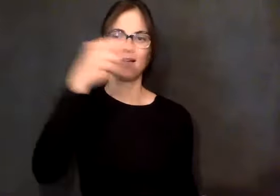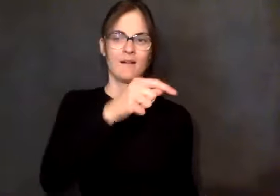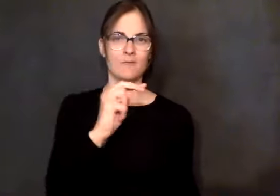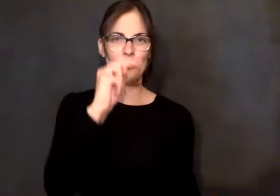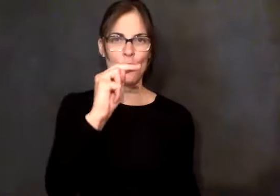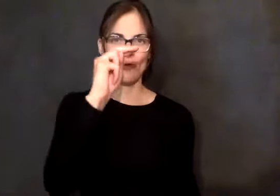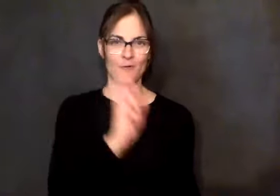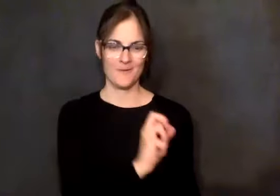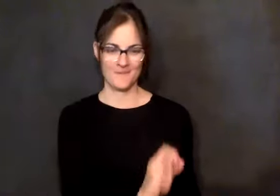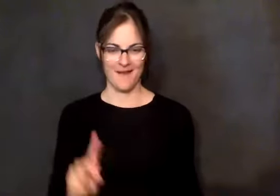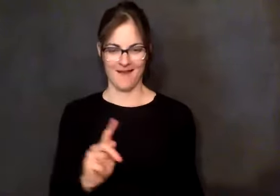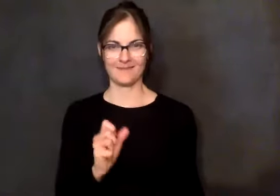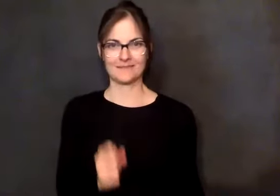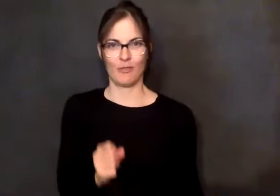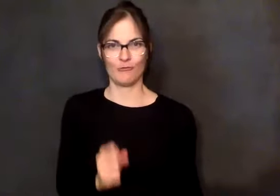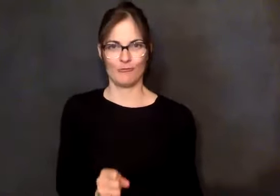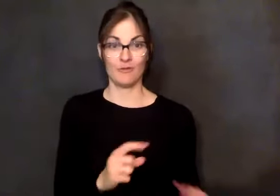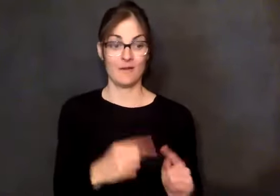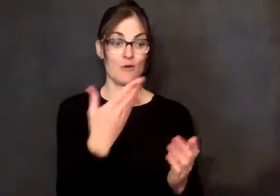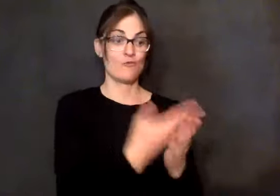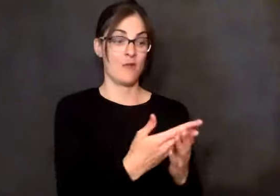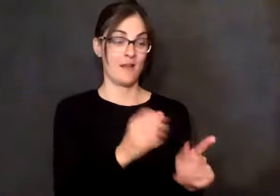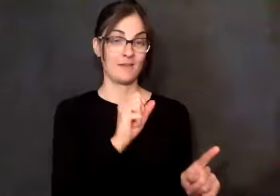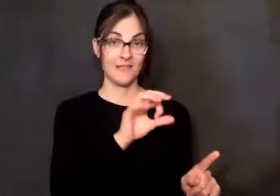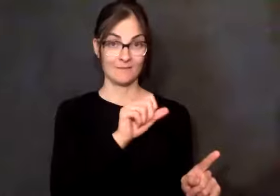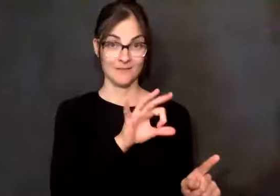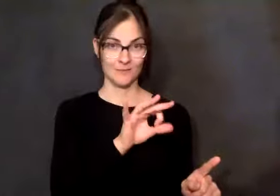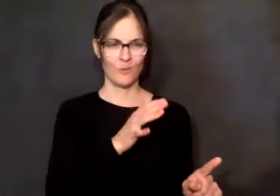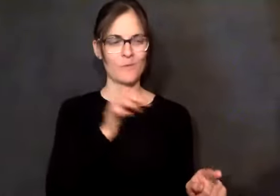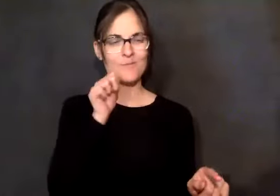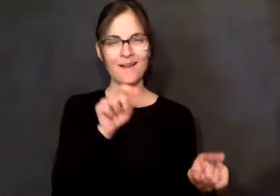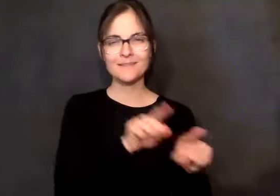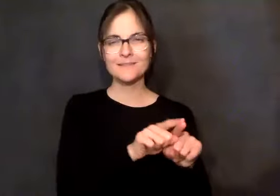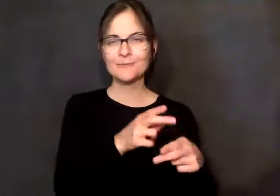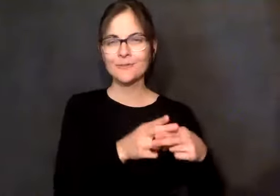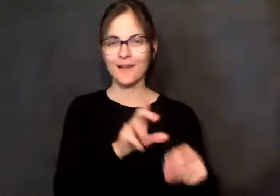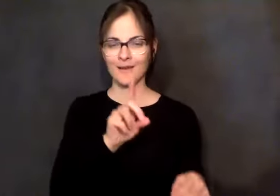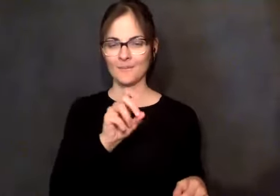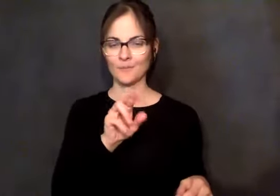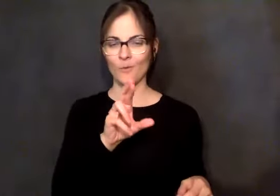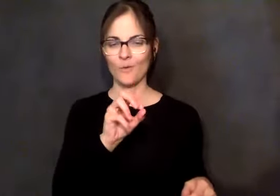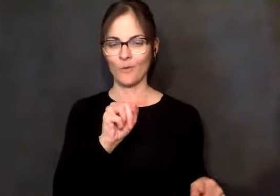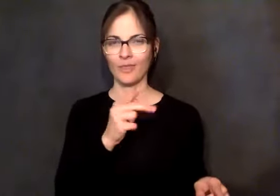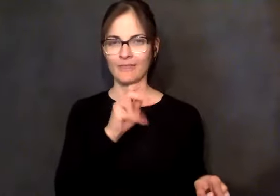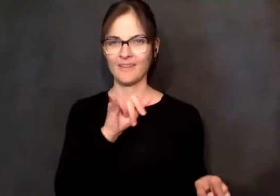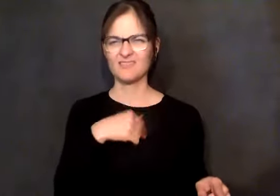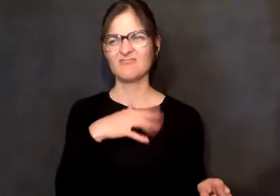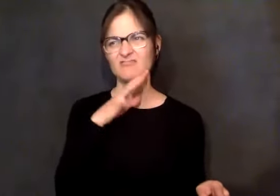Dorothy said, I'm tired. I want to go home. What I should have done in retrospect was